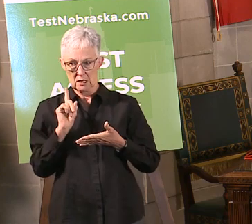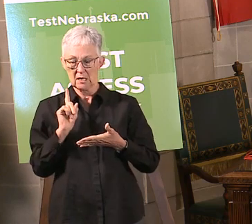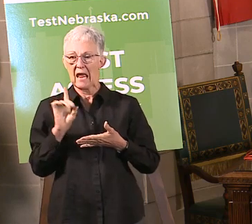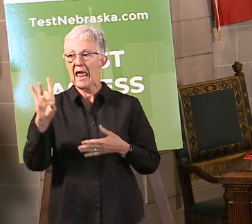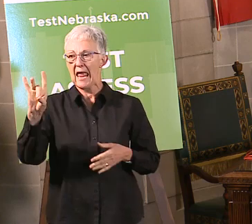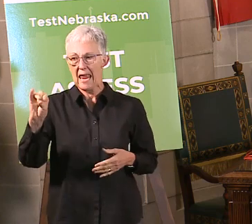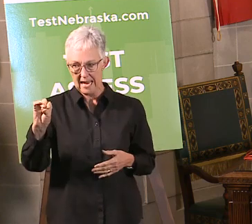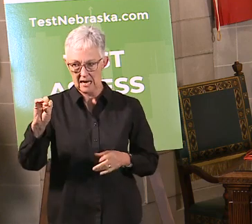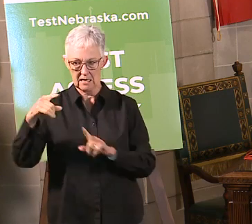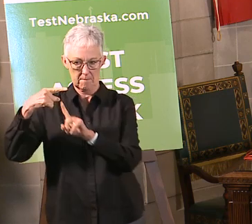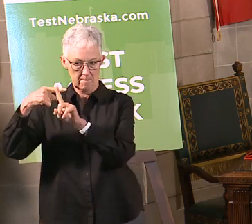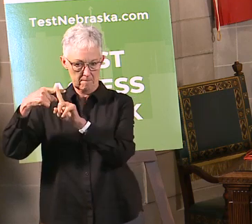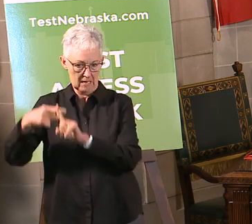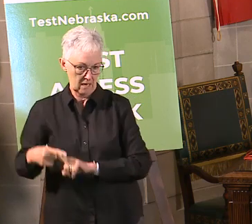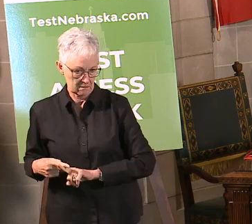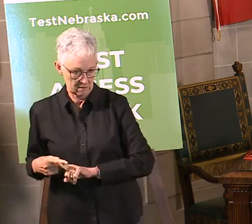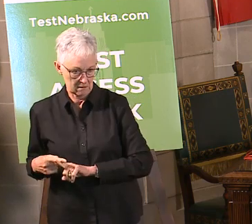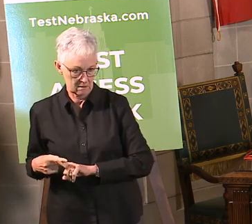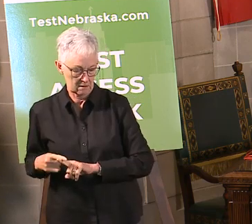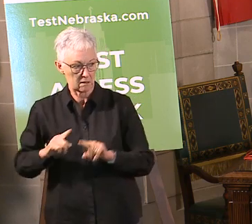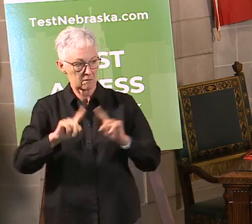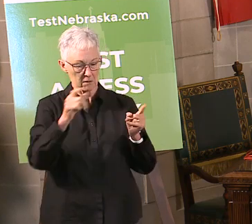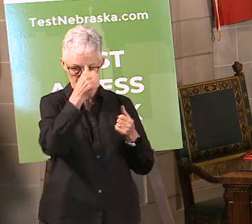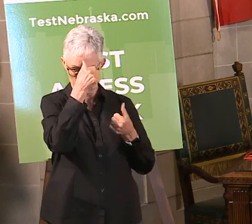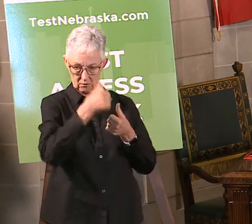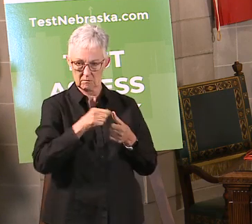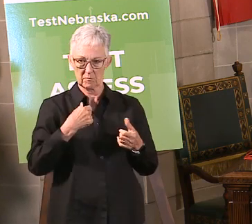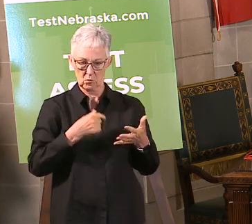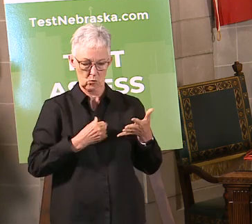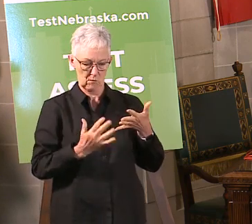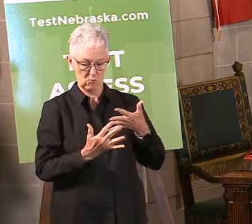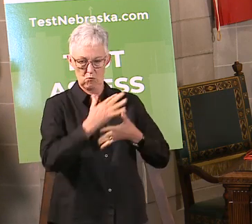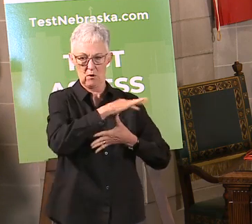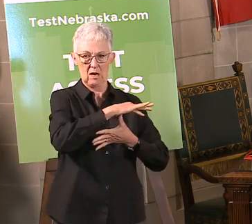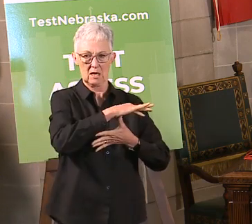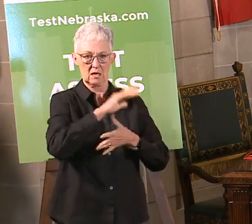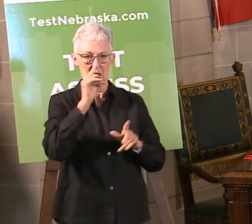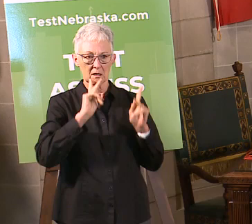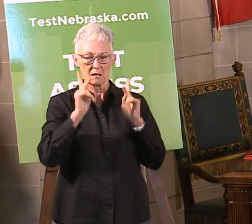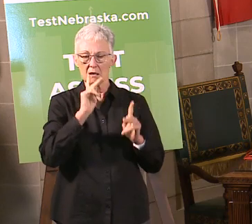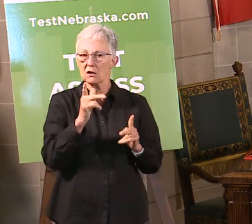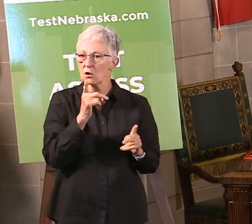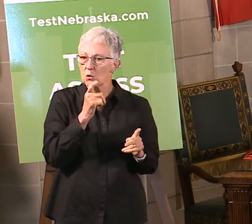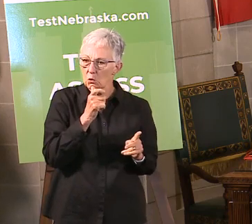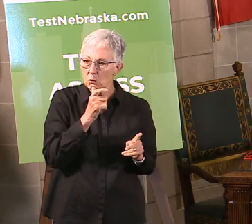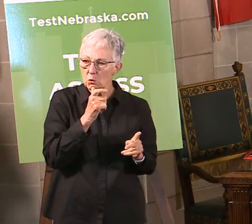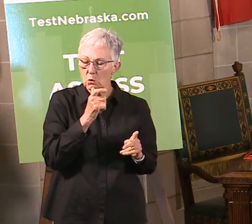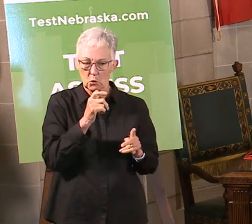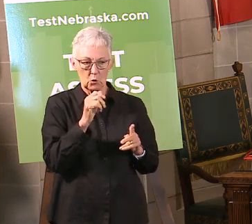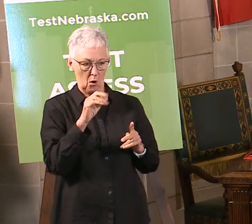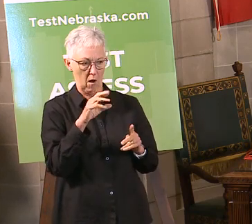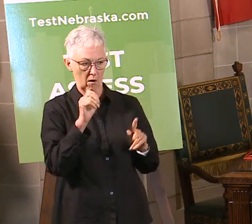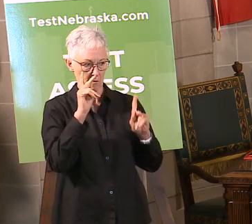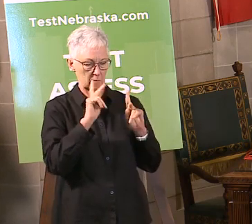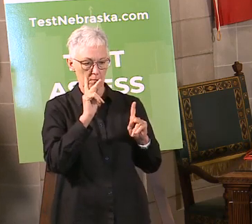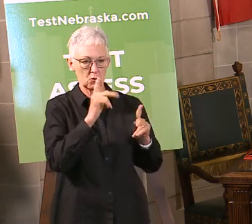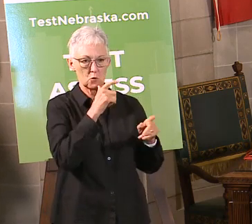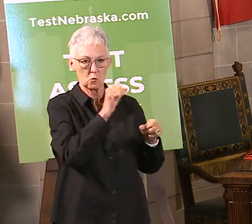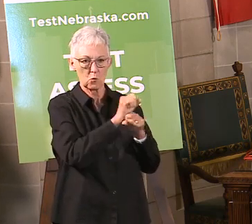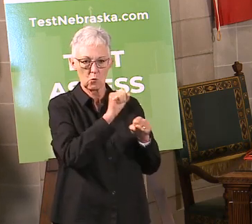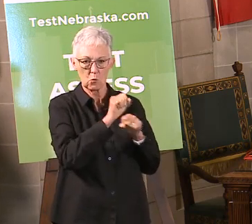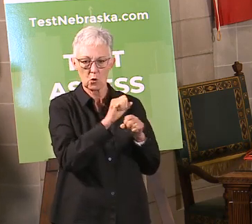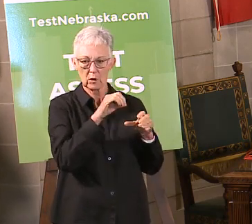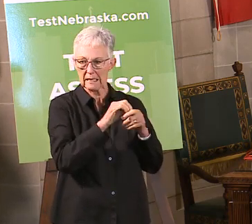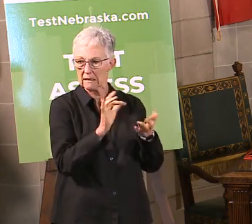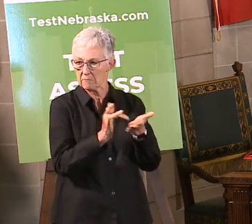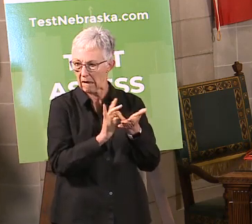remember, we're prioritizing people who, at least last week, we're prioritizing people who are people protecting us, health care workers, first responders,